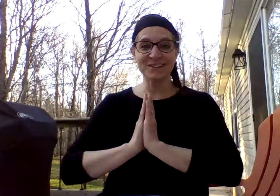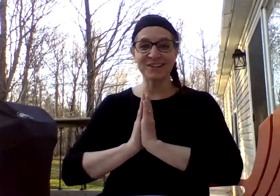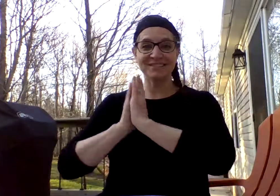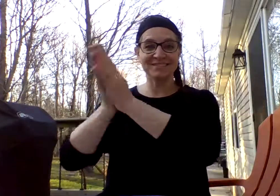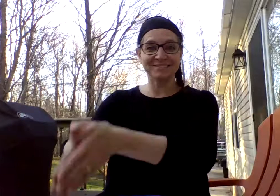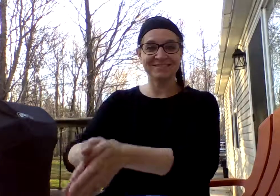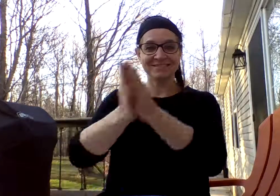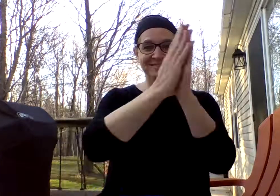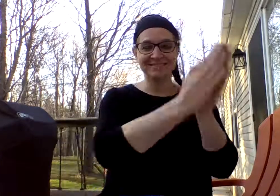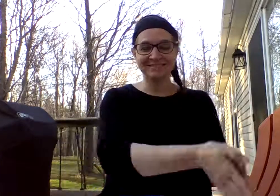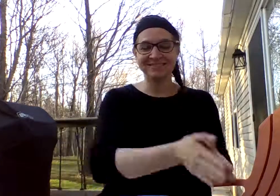turn.